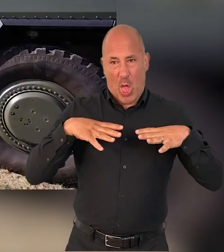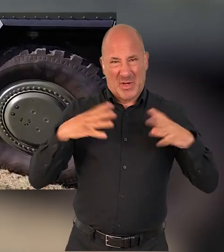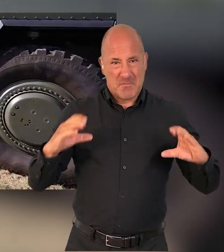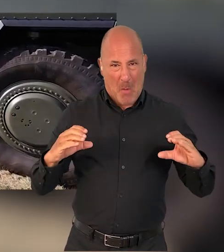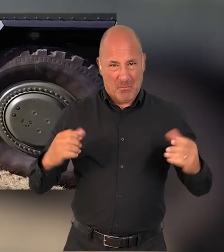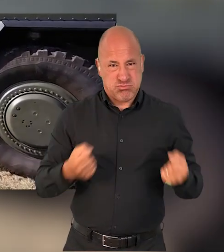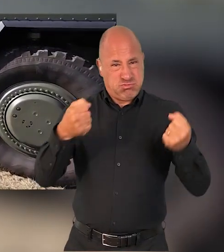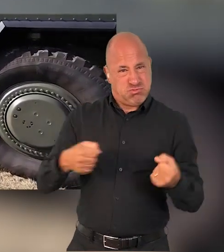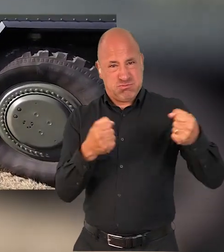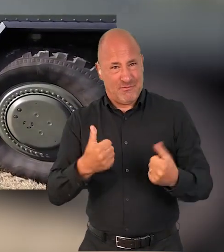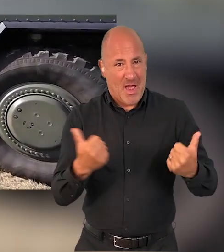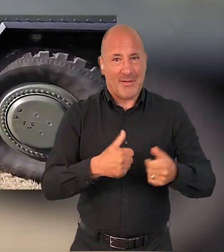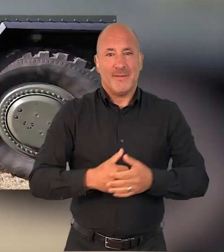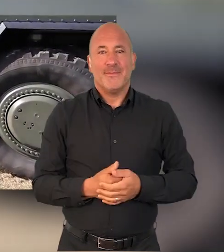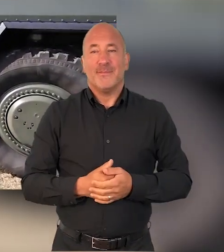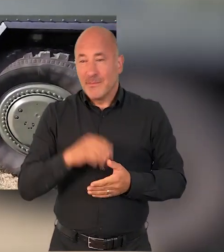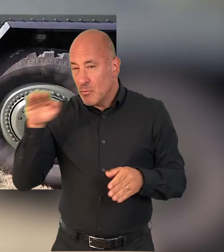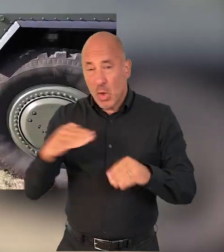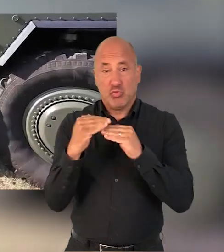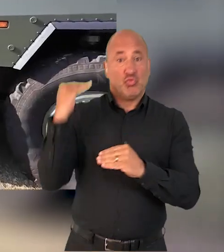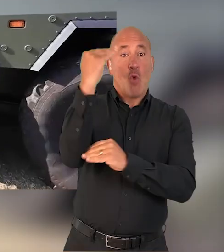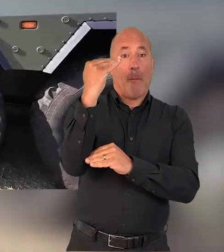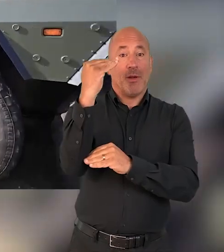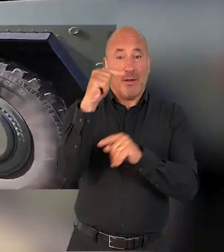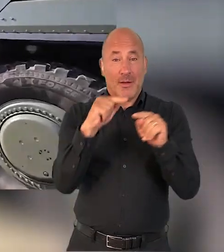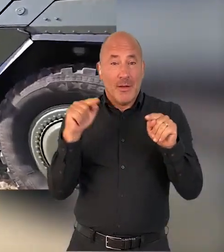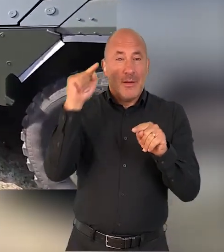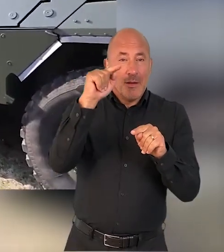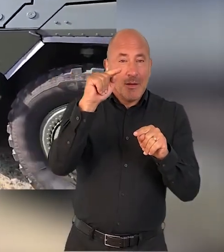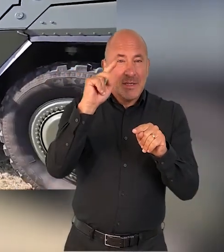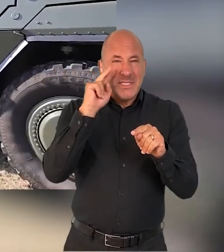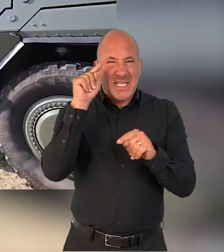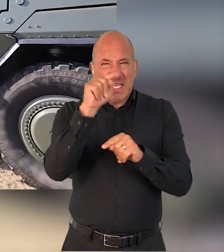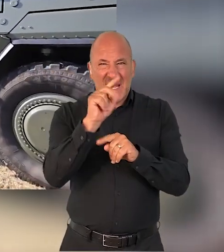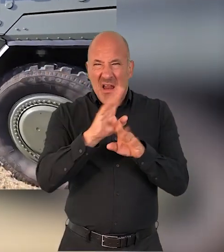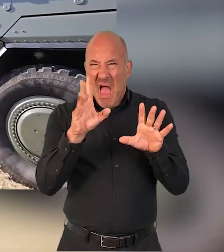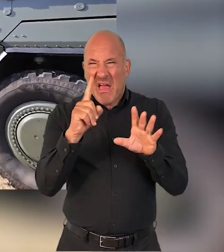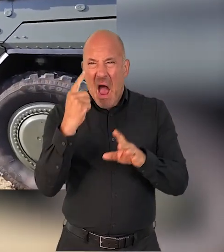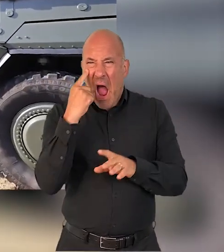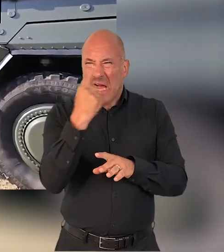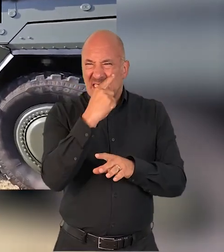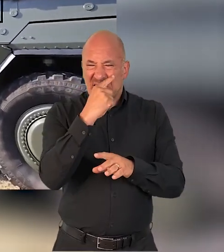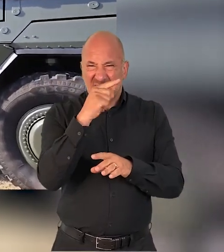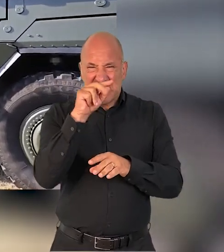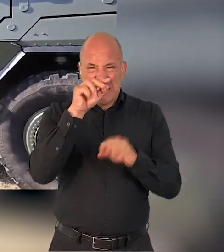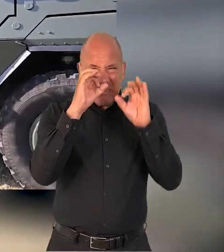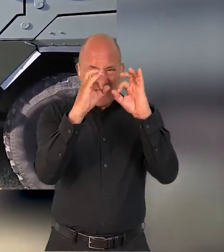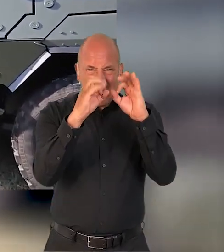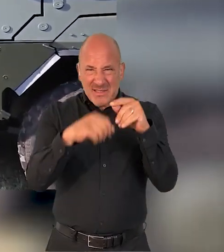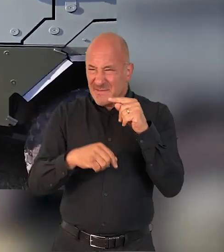to your mission end. If you look up at the very top of the vehicle and you can just see right up here, what looks to